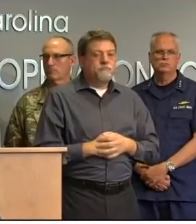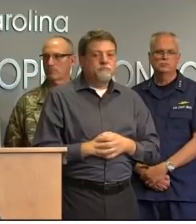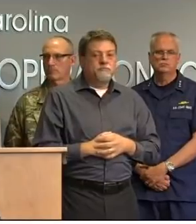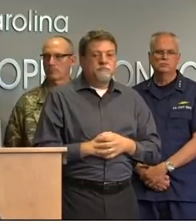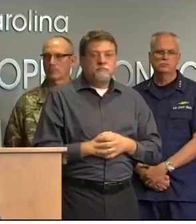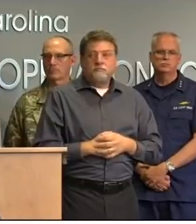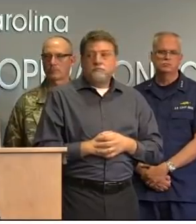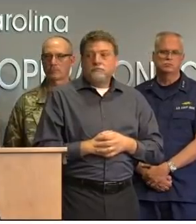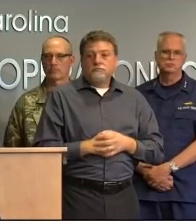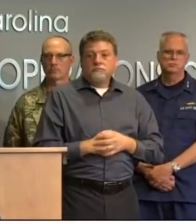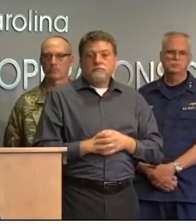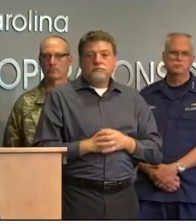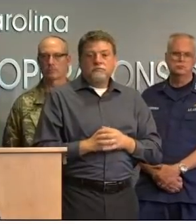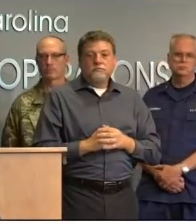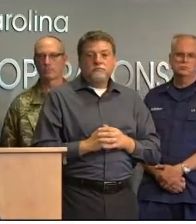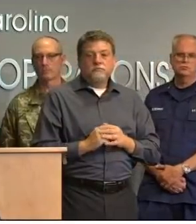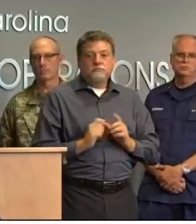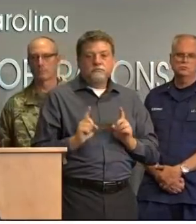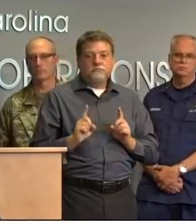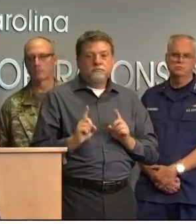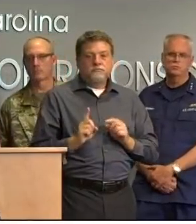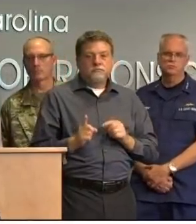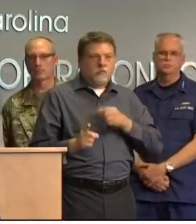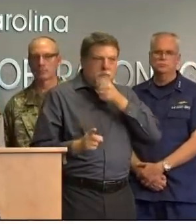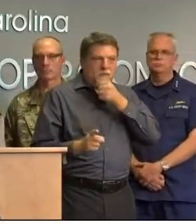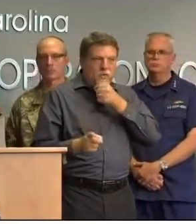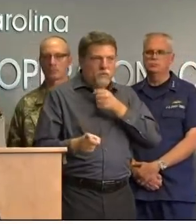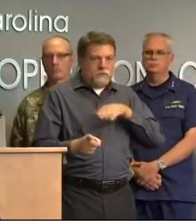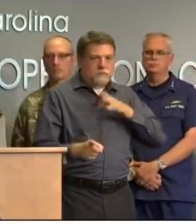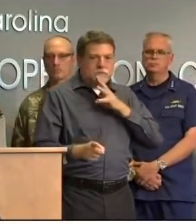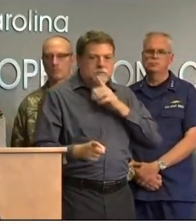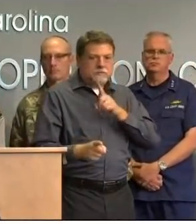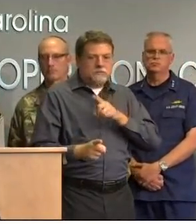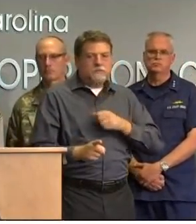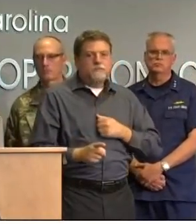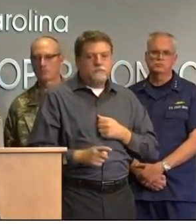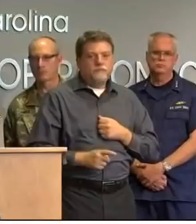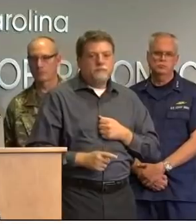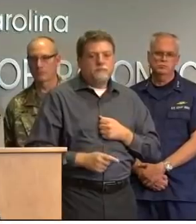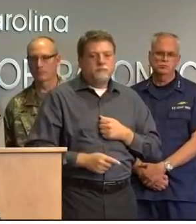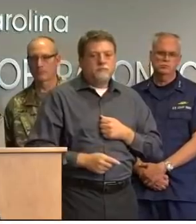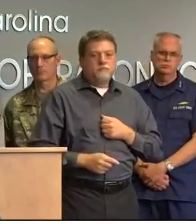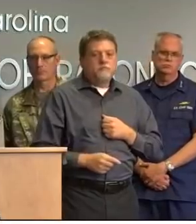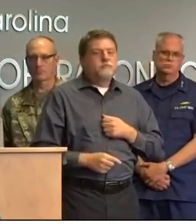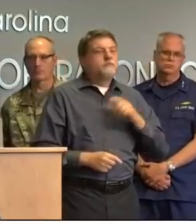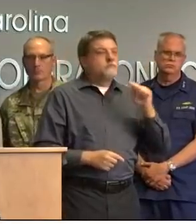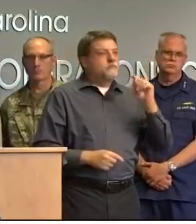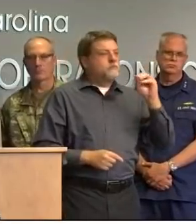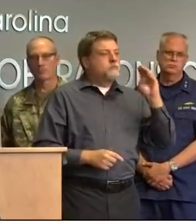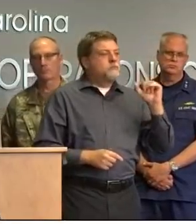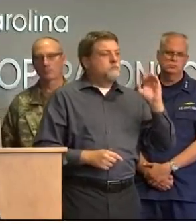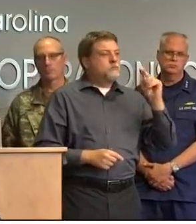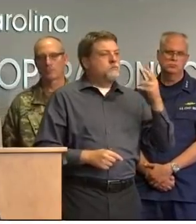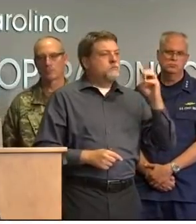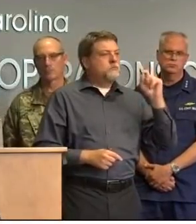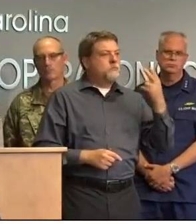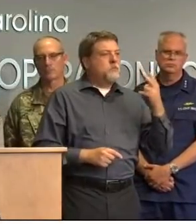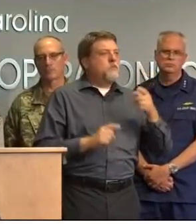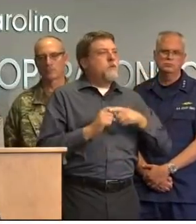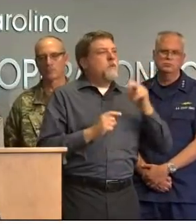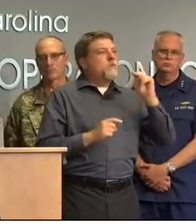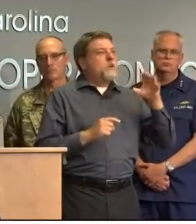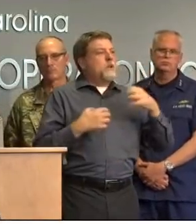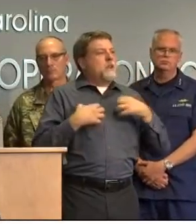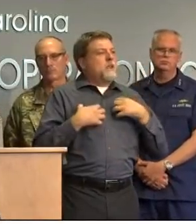yes tom goldsmith uh let's grab the phone uh microphone there thanks tombers tom goldsmith from north carolina